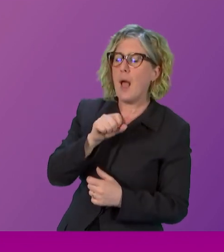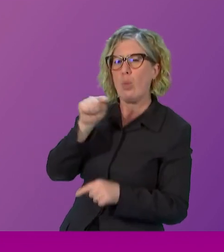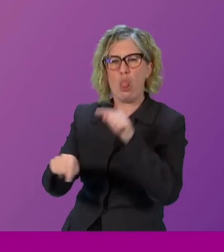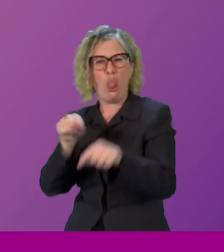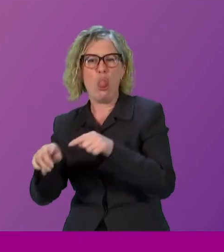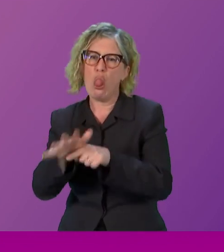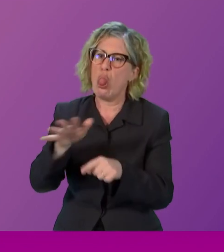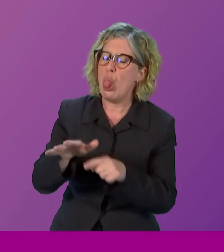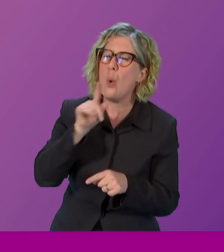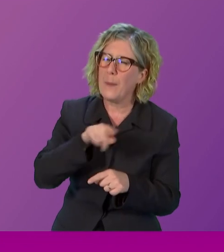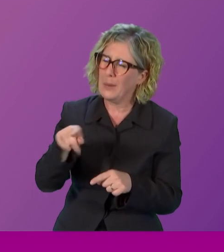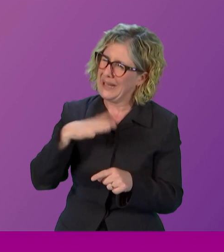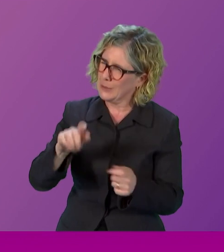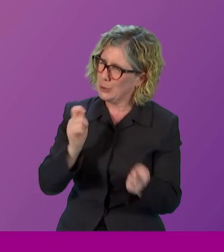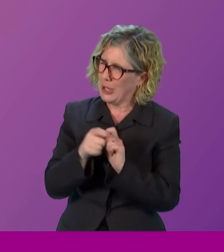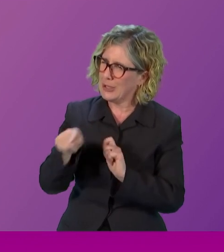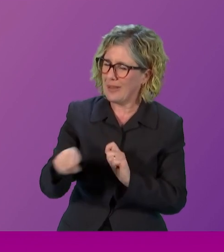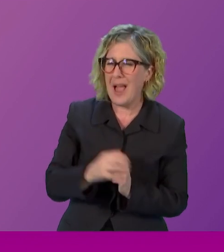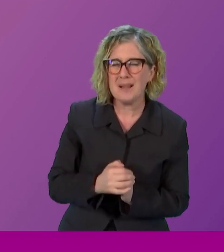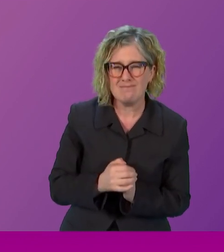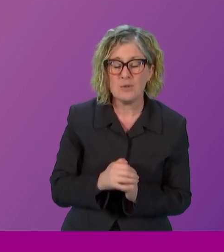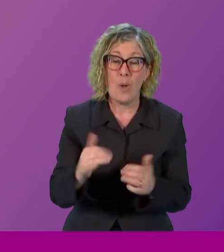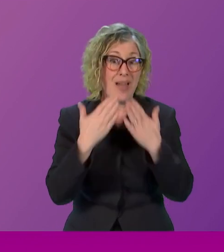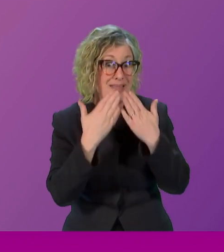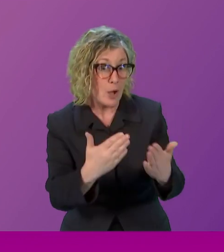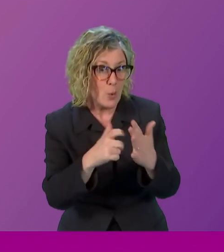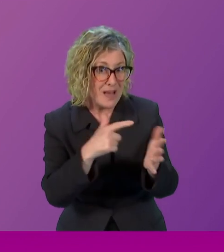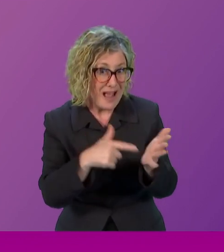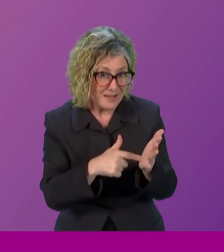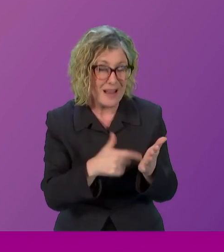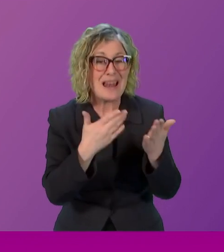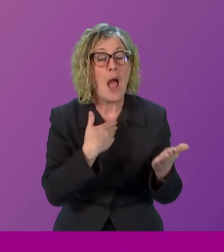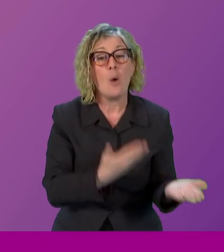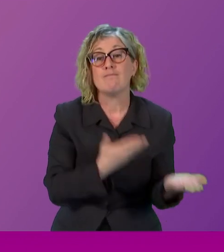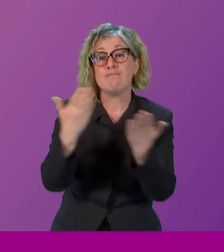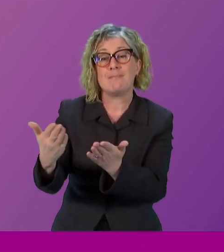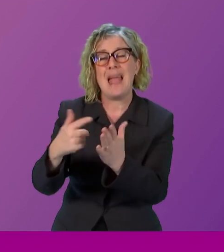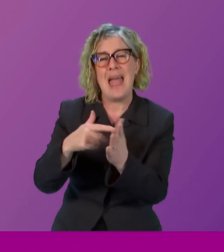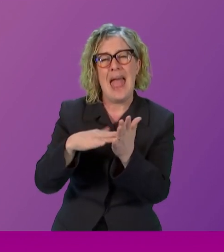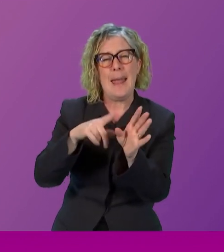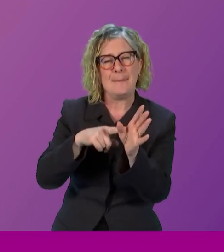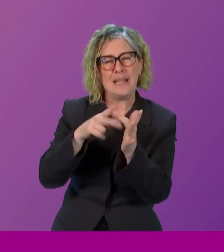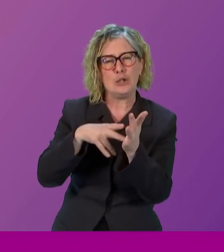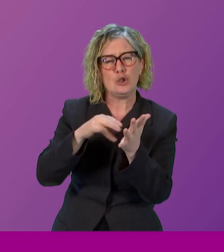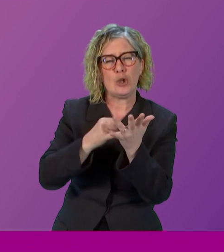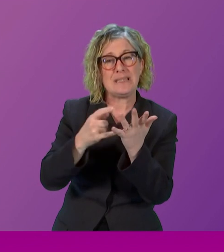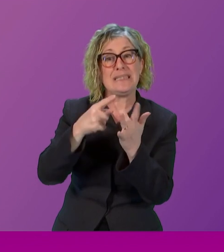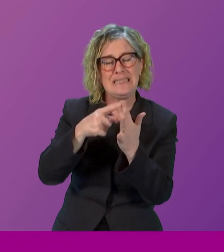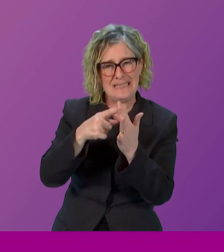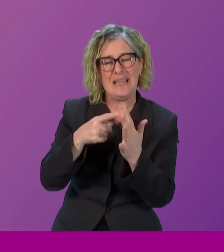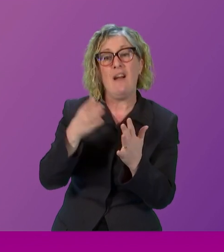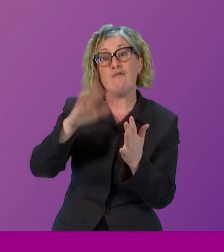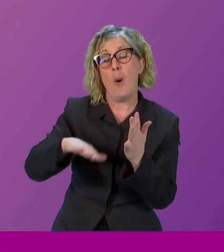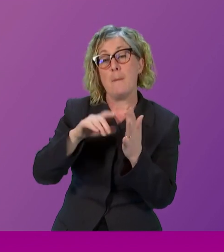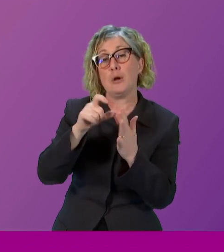very much. Thank you, Kat. I'd now like to invite Amy Jonesy from Drum Chapel High School to ask